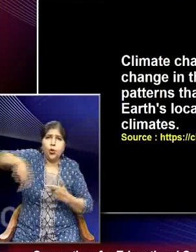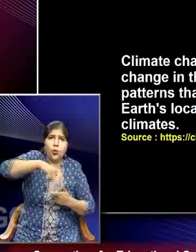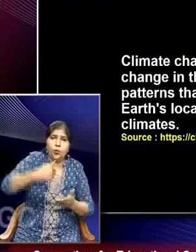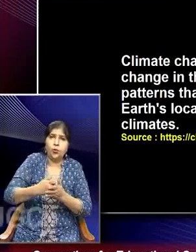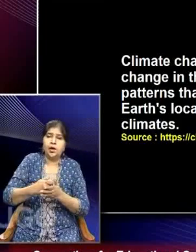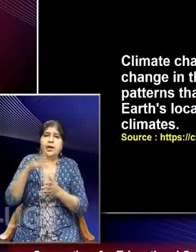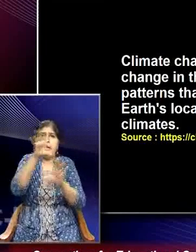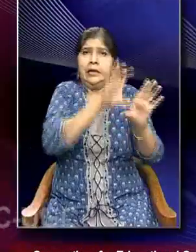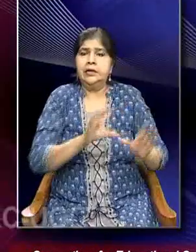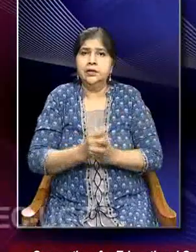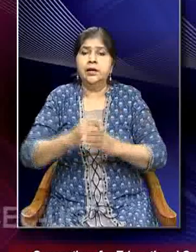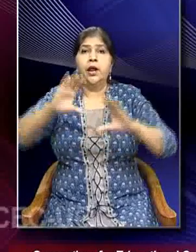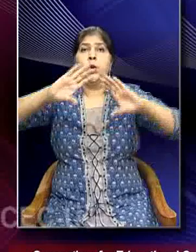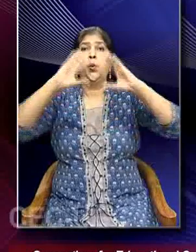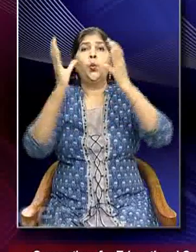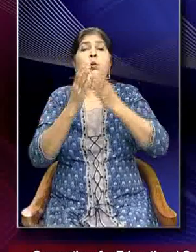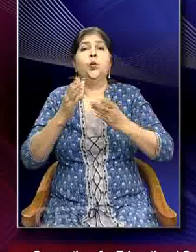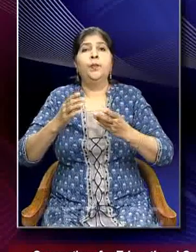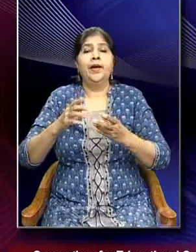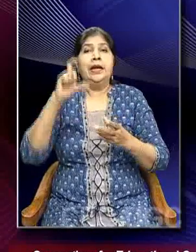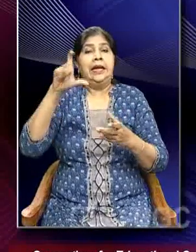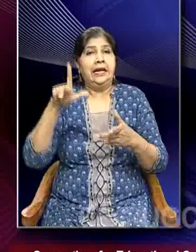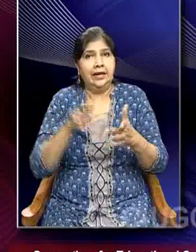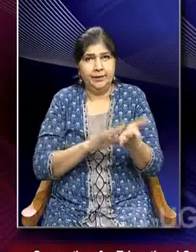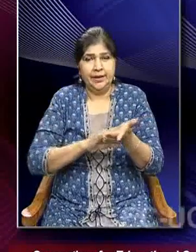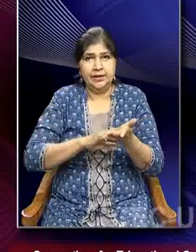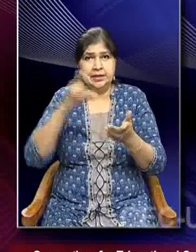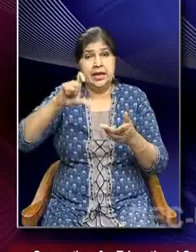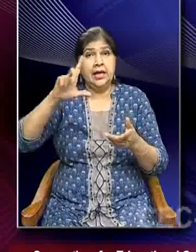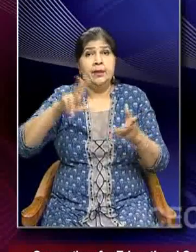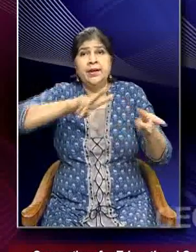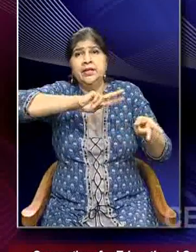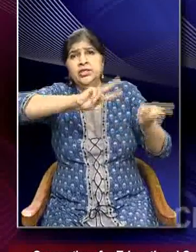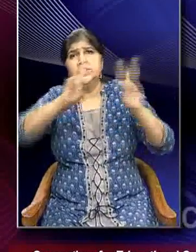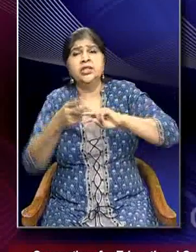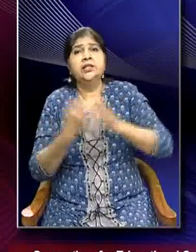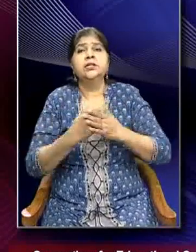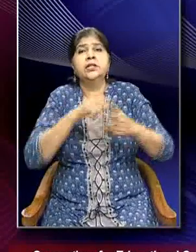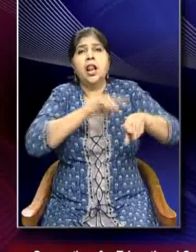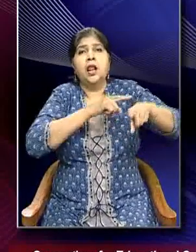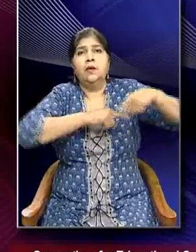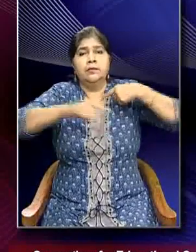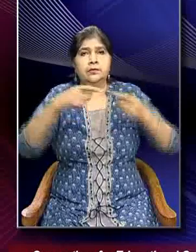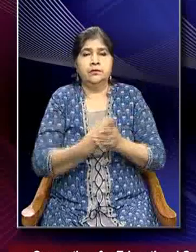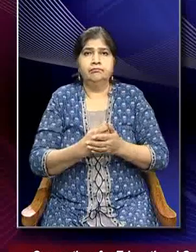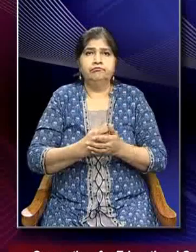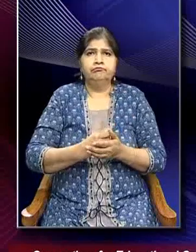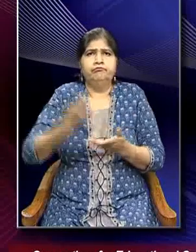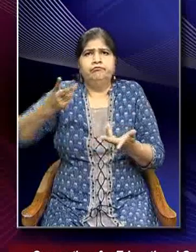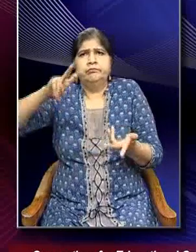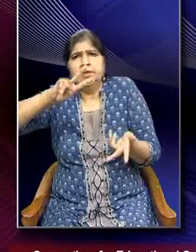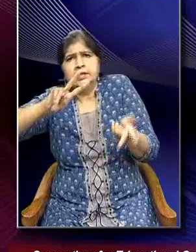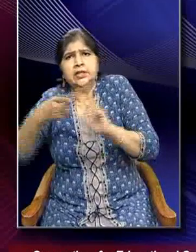global climates. Climate change is long term alteration